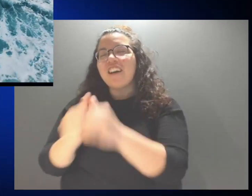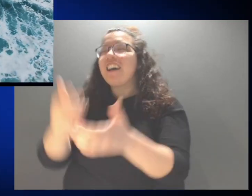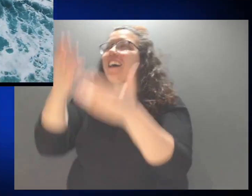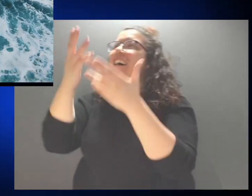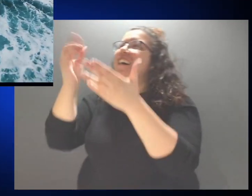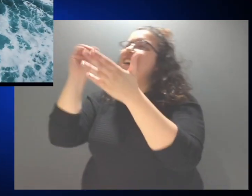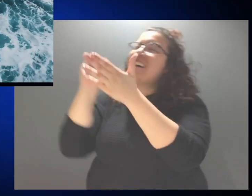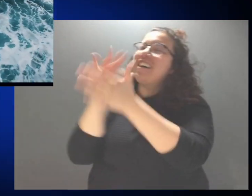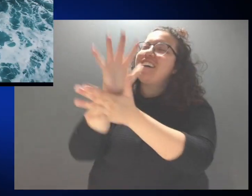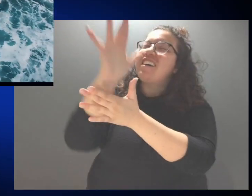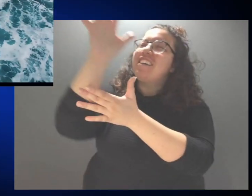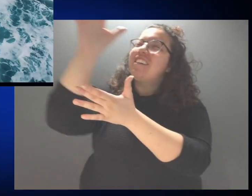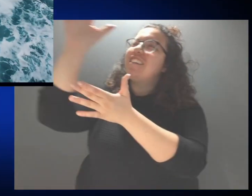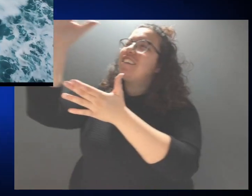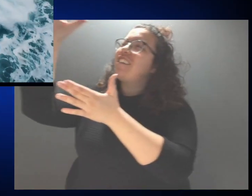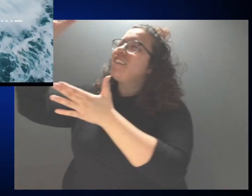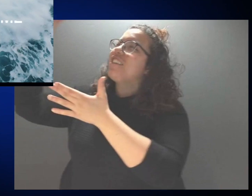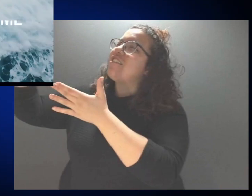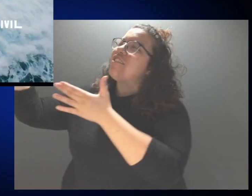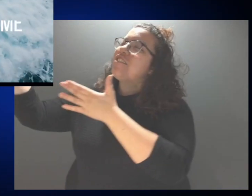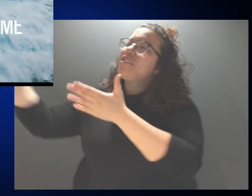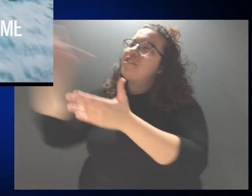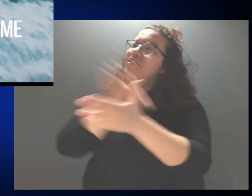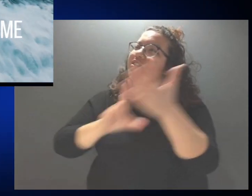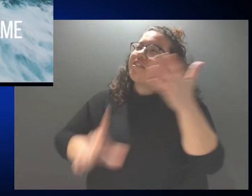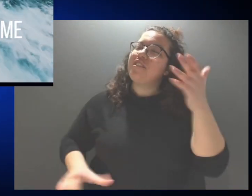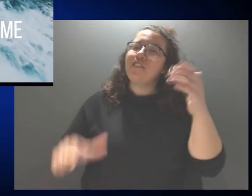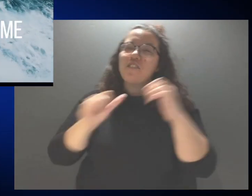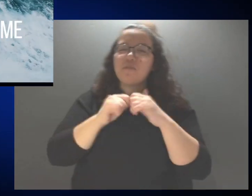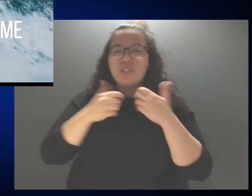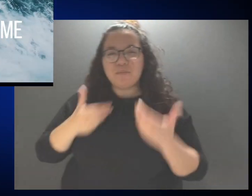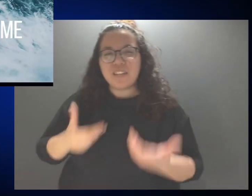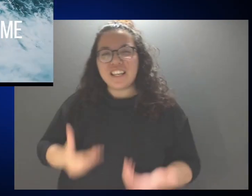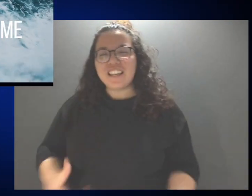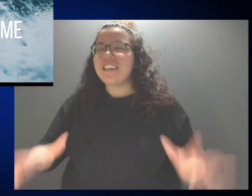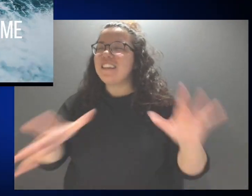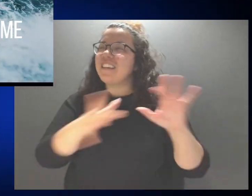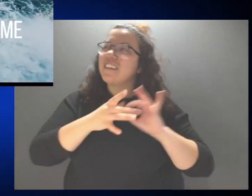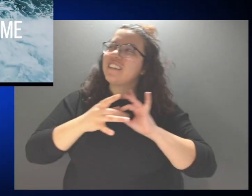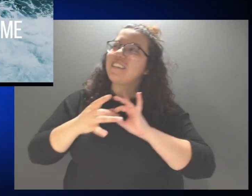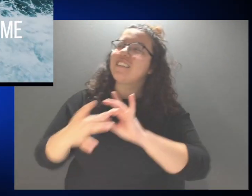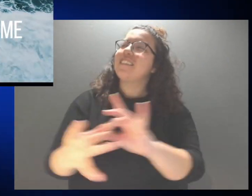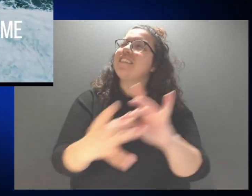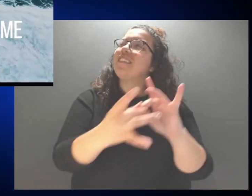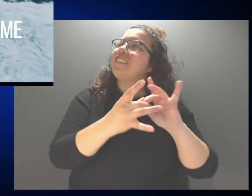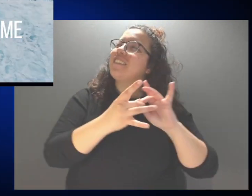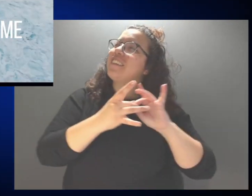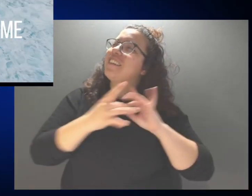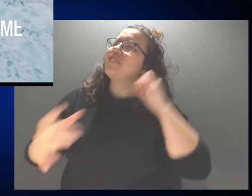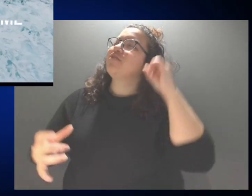Glorify the Lord with me